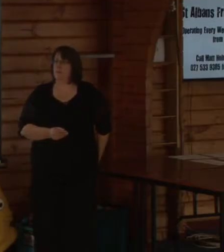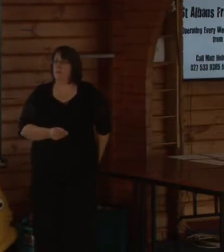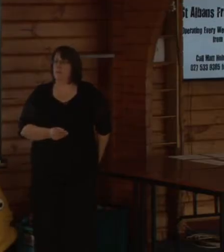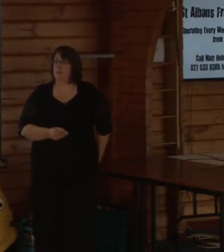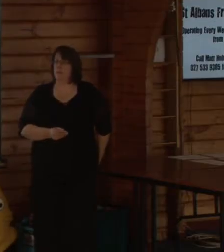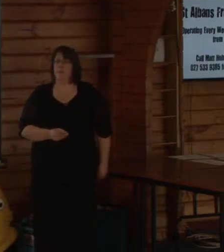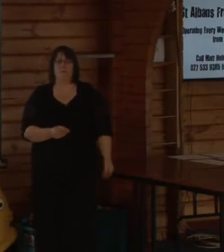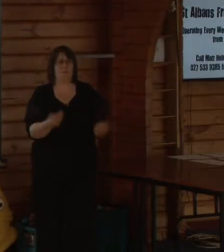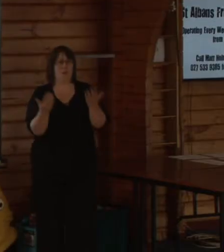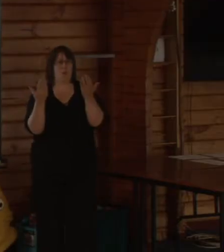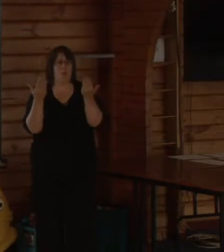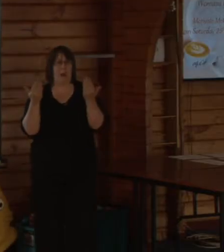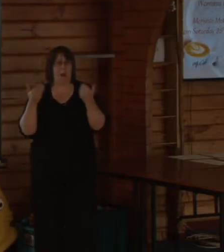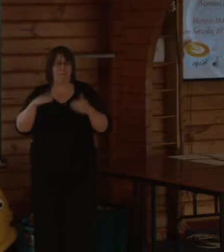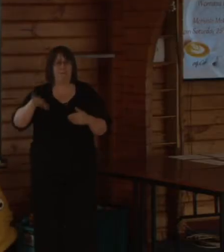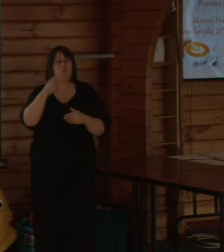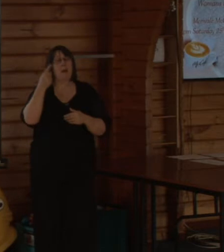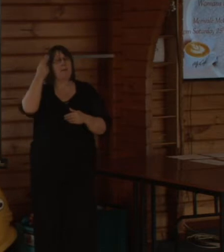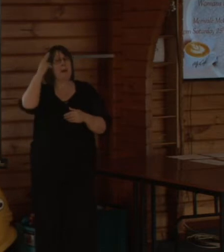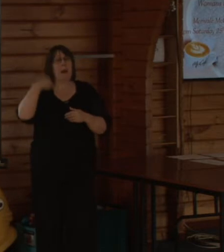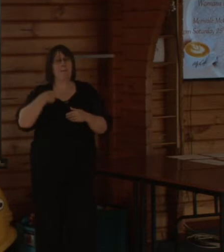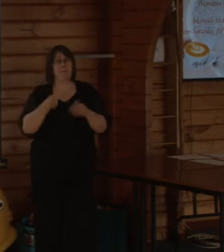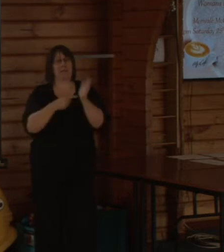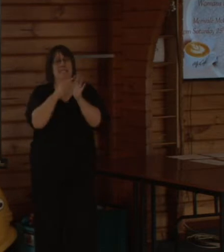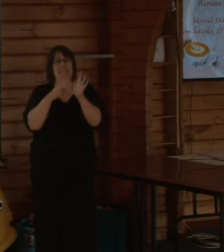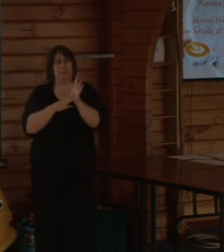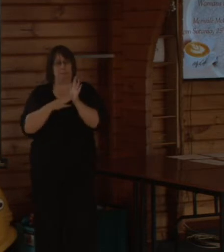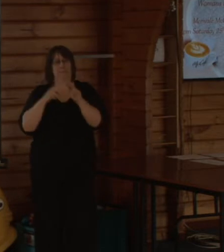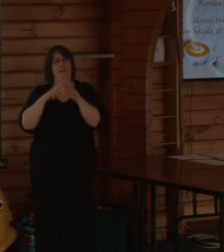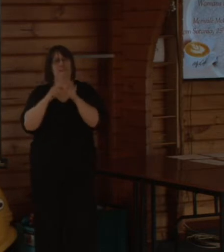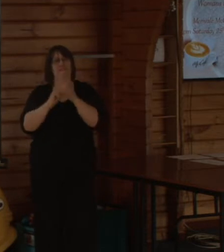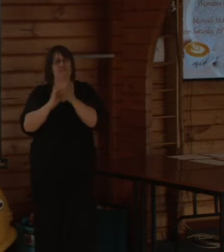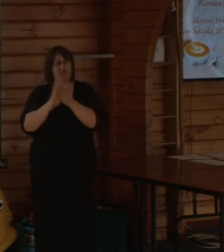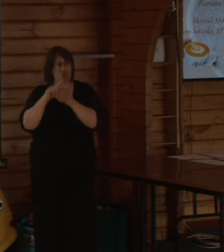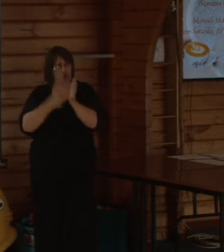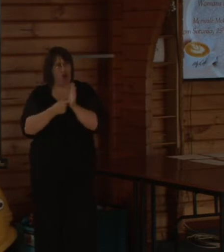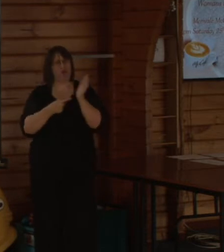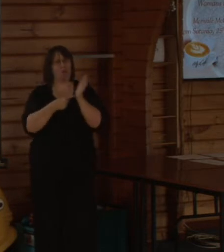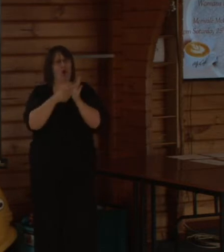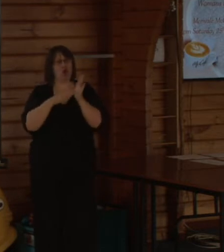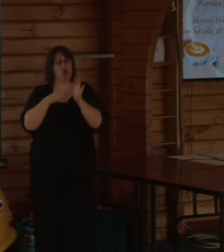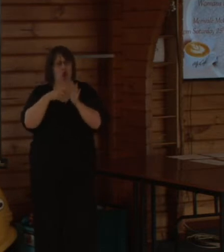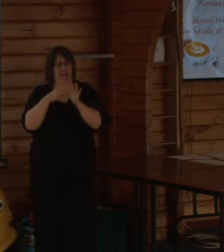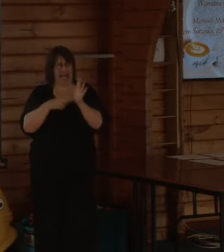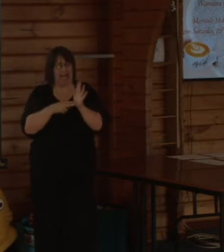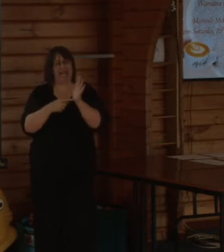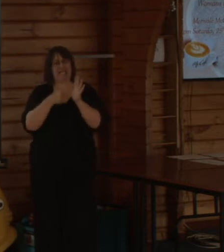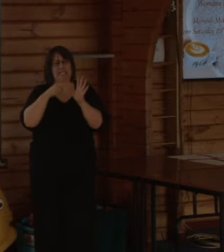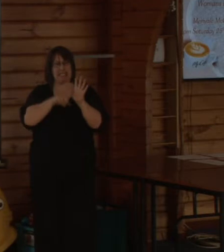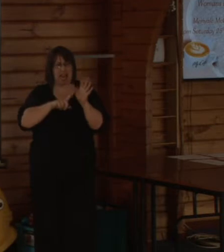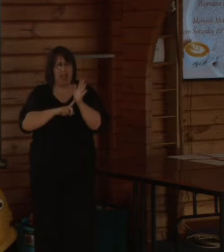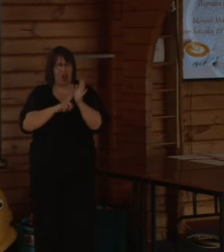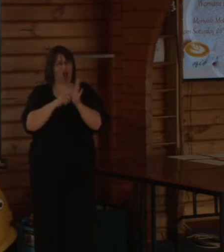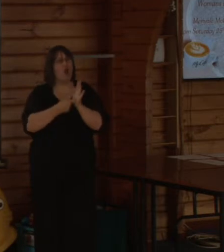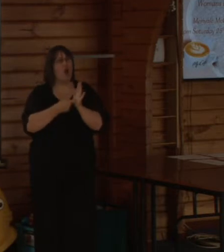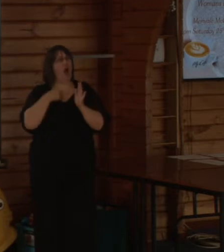Welcome everyone. My name is Tim Fisher from Tonkin & Taylor, one of the Earthquake Commission's